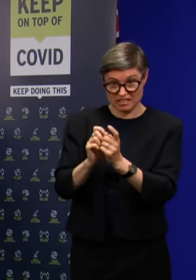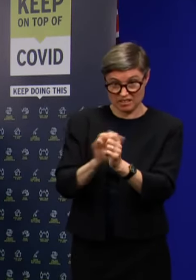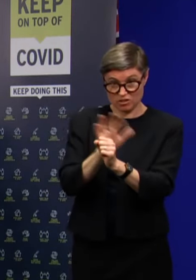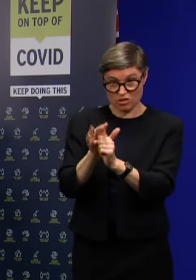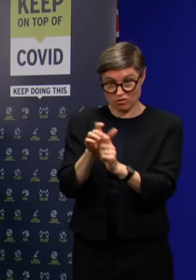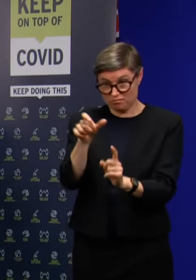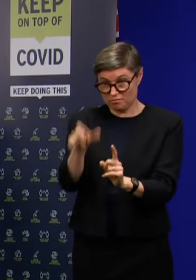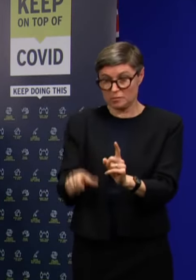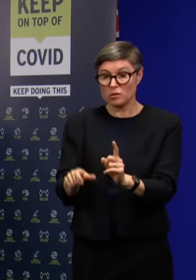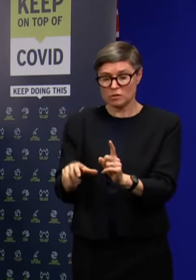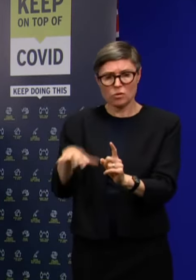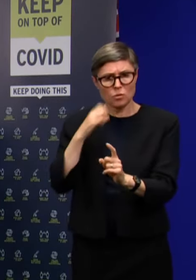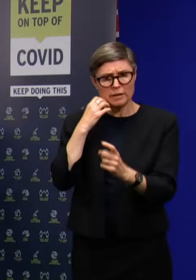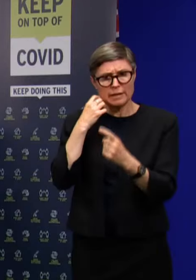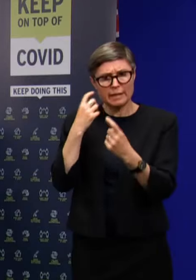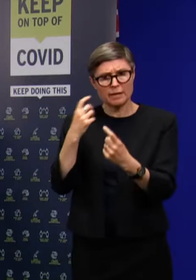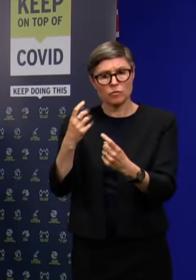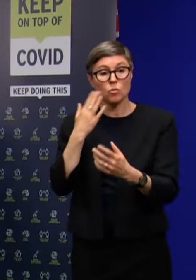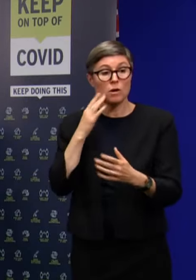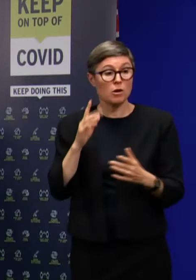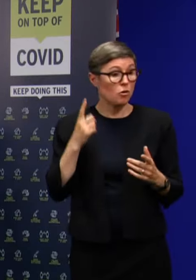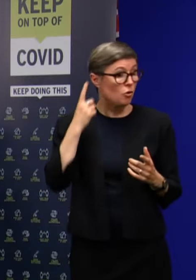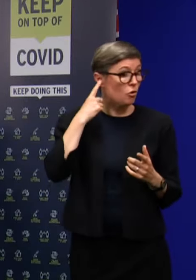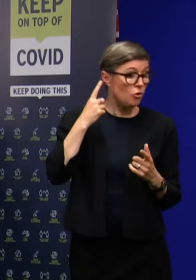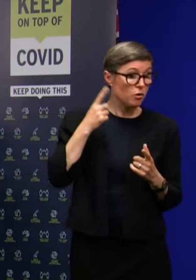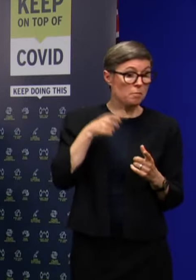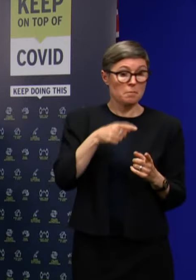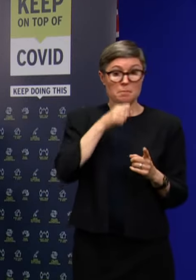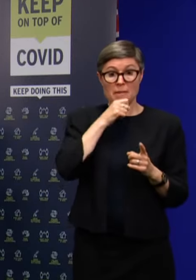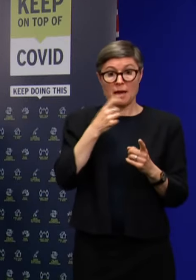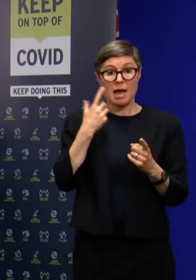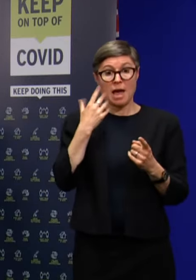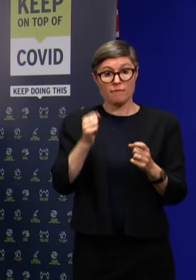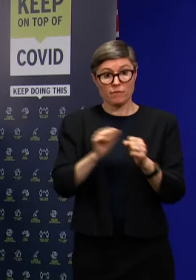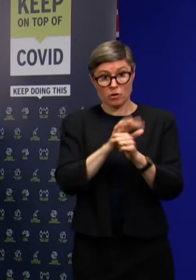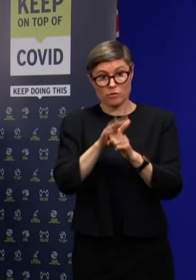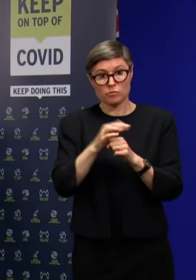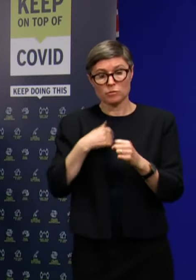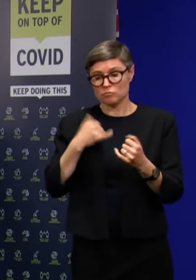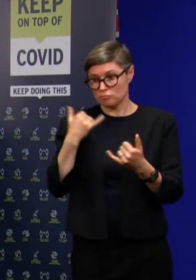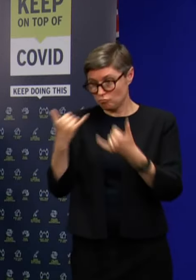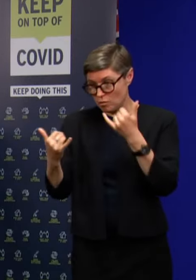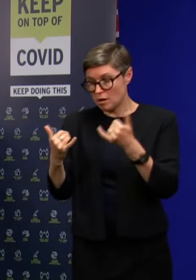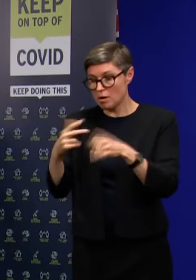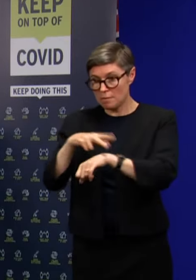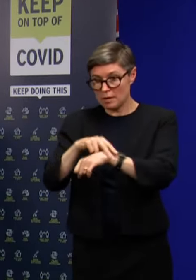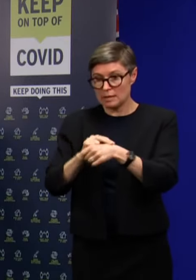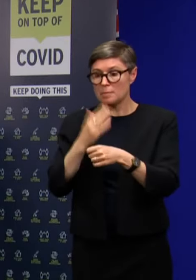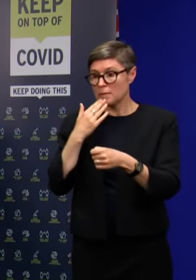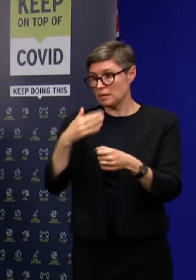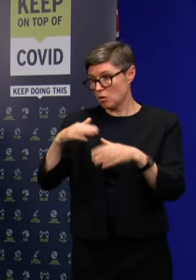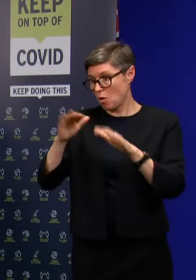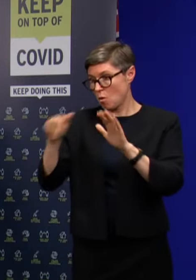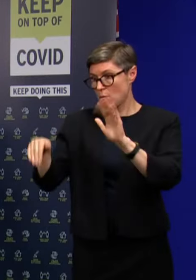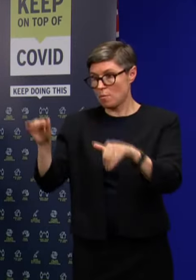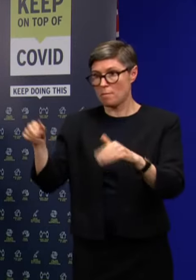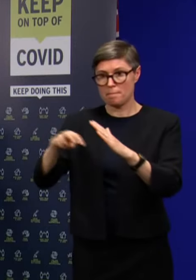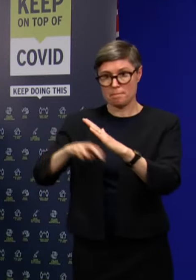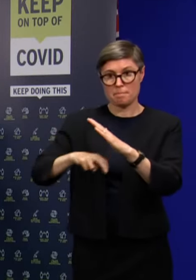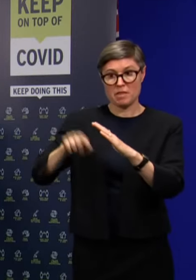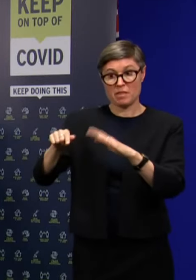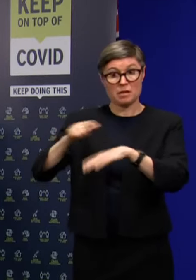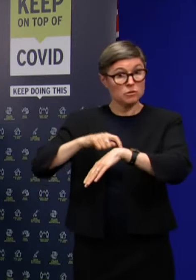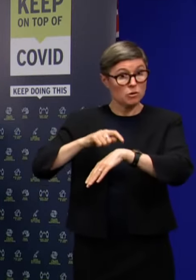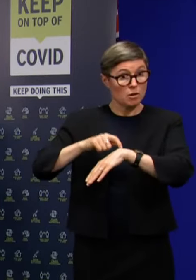And as we did on the night when we got the initial result, we asked the officers to quarantine at that time and